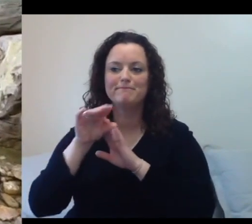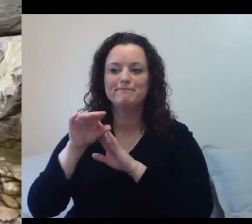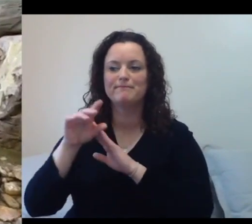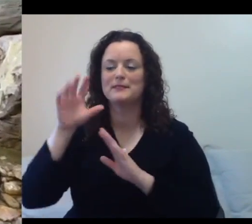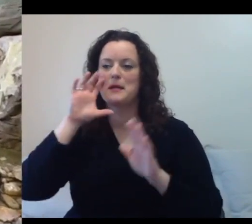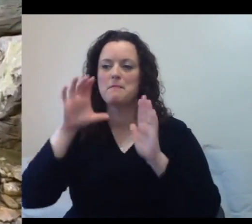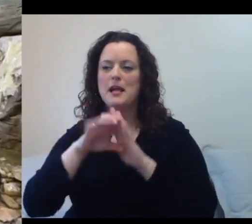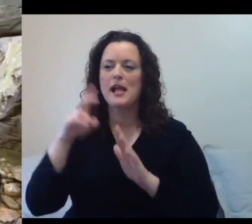not.